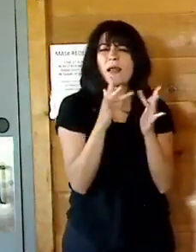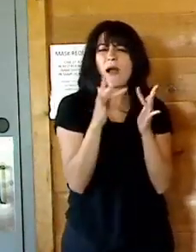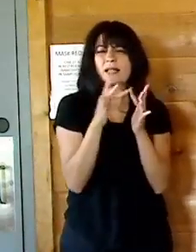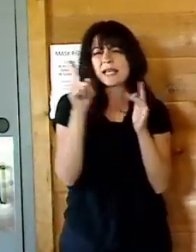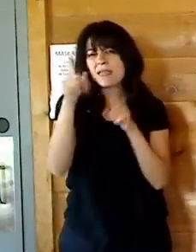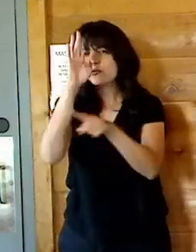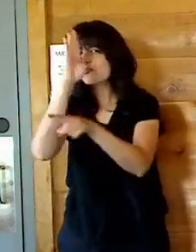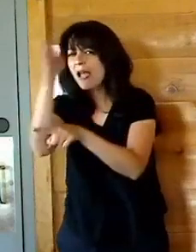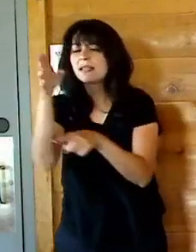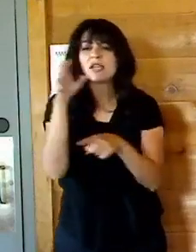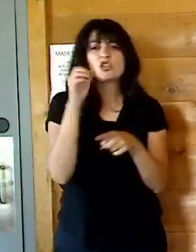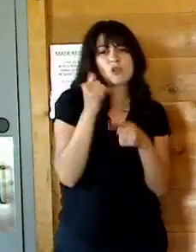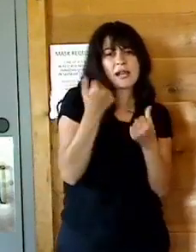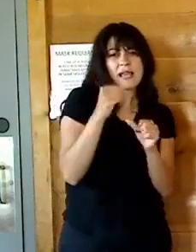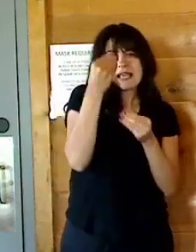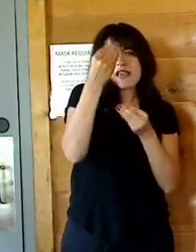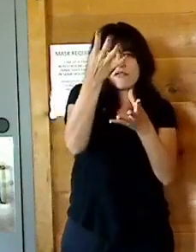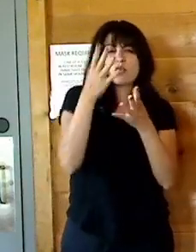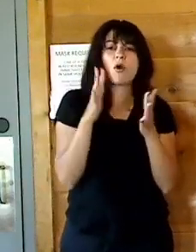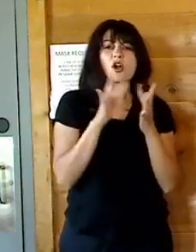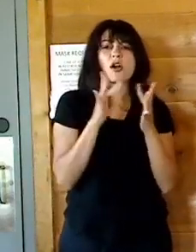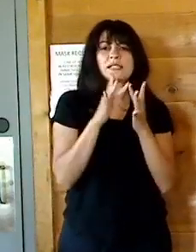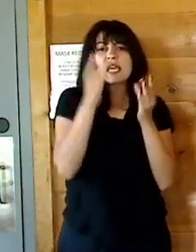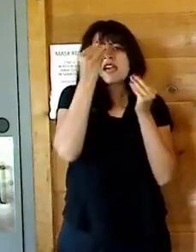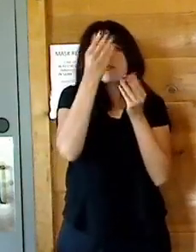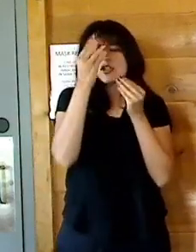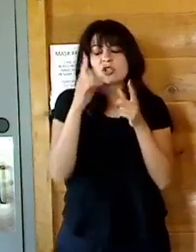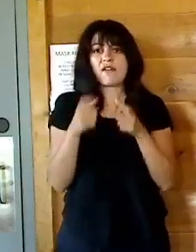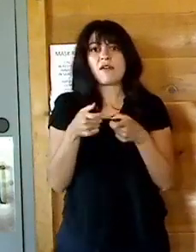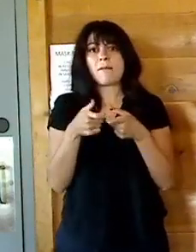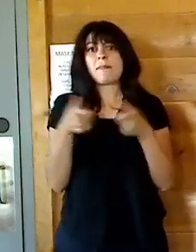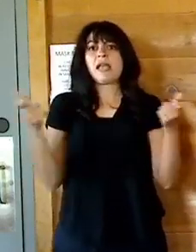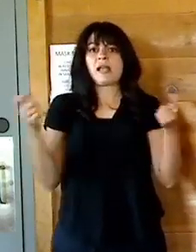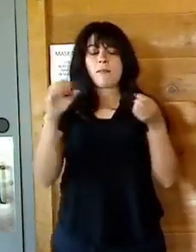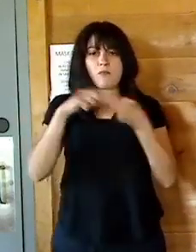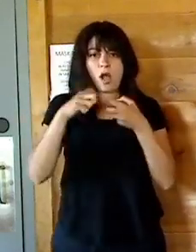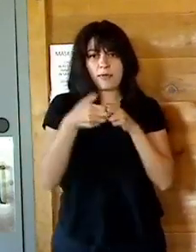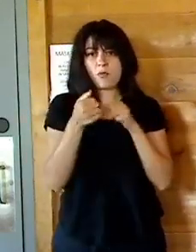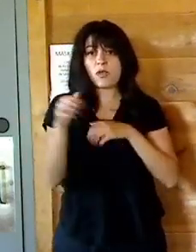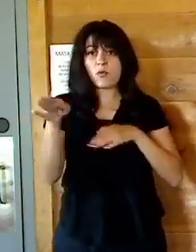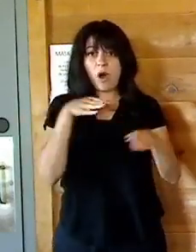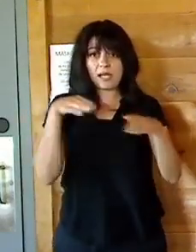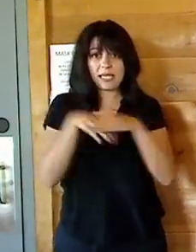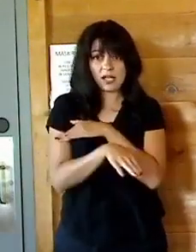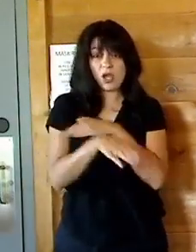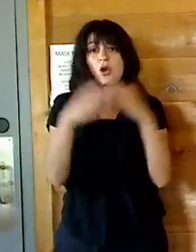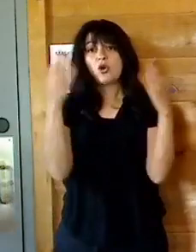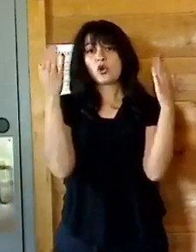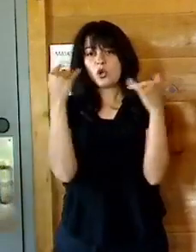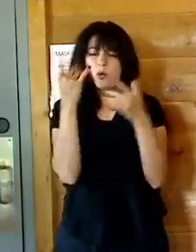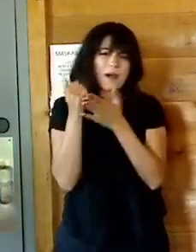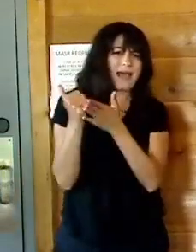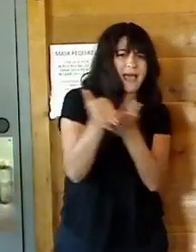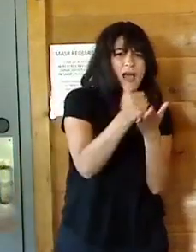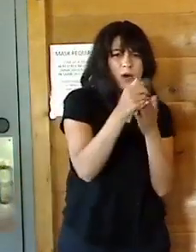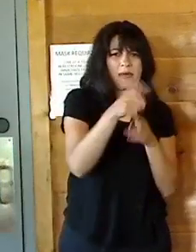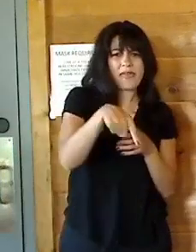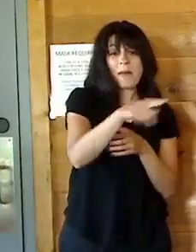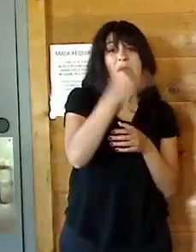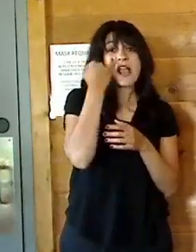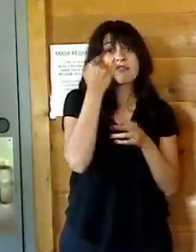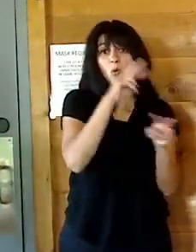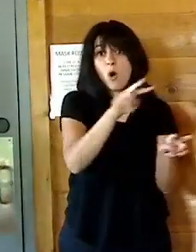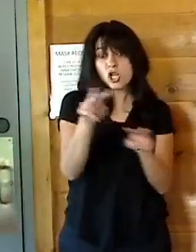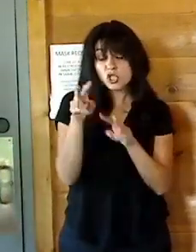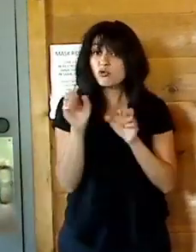them directly. We'll try to get you some contact information but they do have a major malfunction with their walk-in cooler and we want to be helpful. So if you're watching and